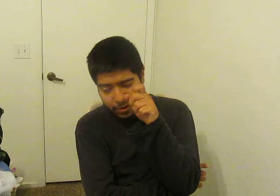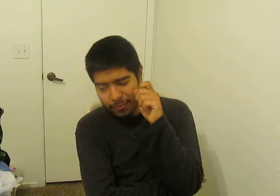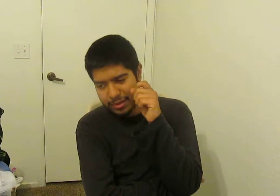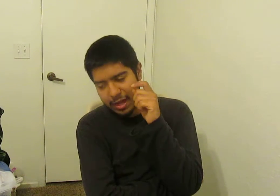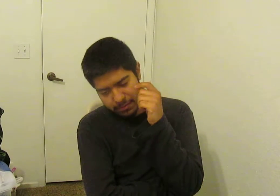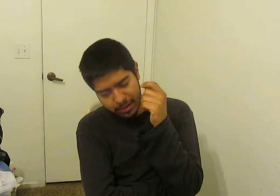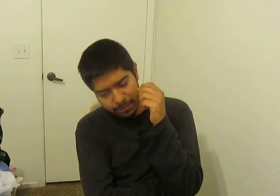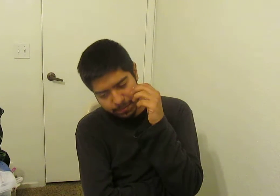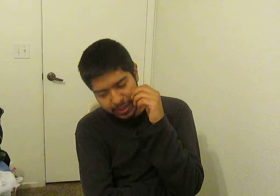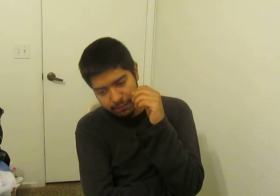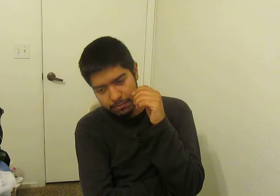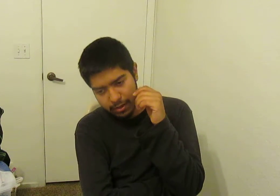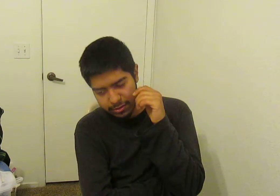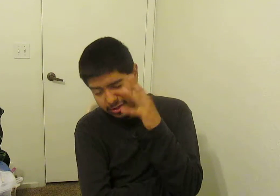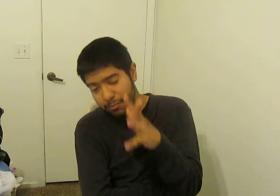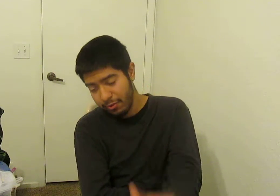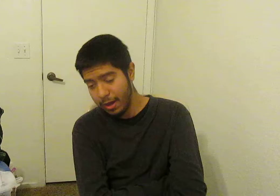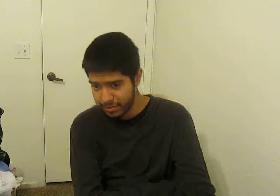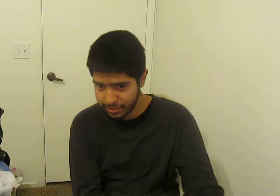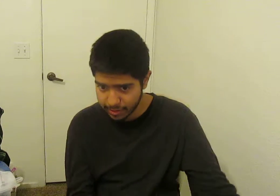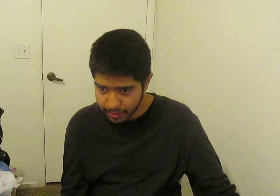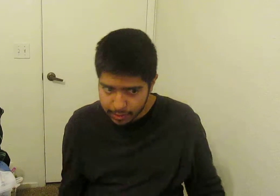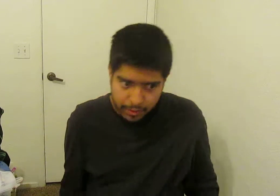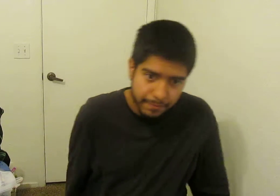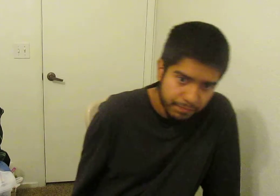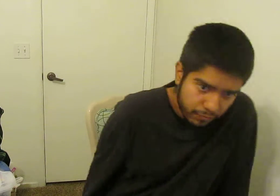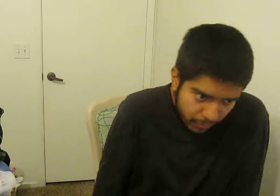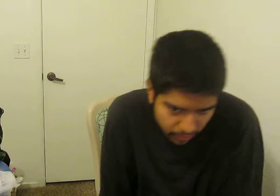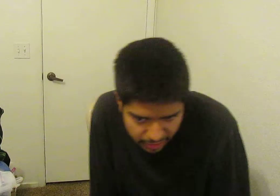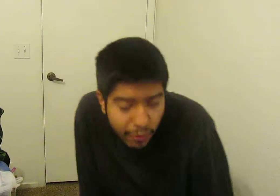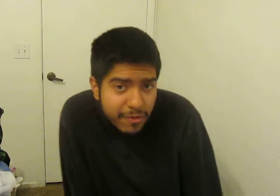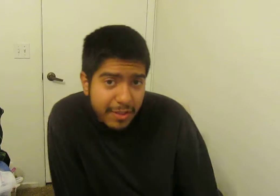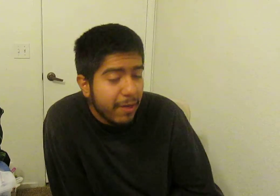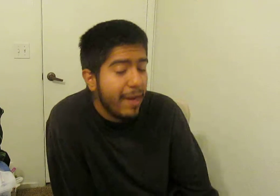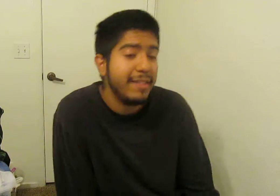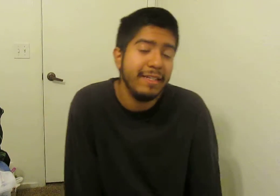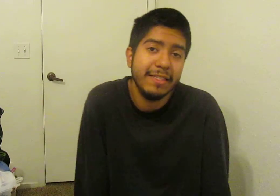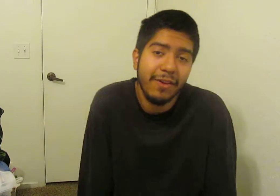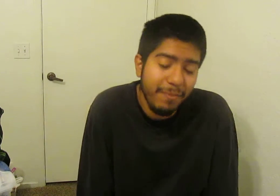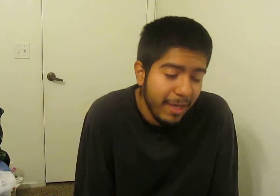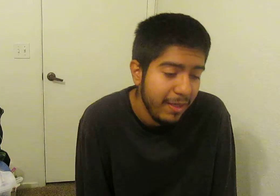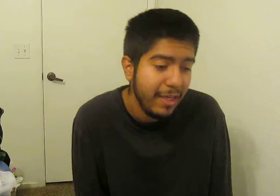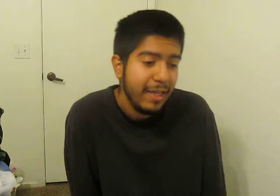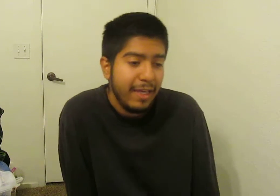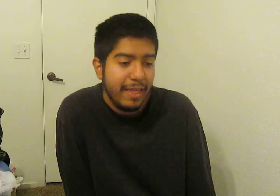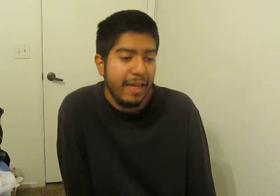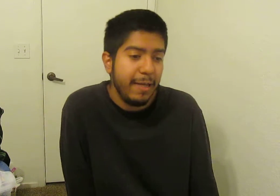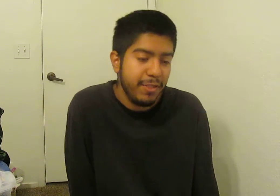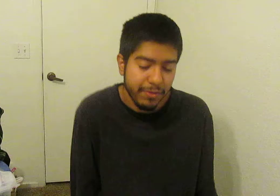open, I'm gonna give him some props. You won't see me ranting until maybe the end episodes